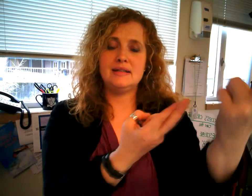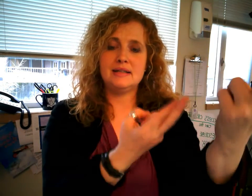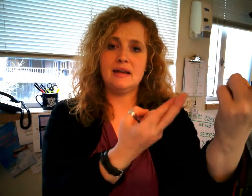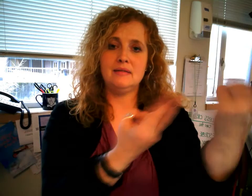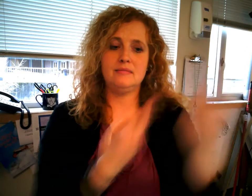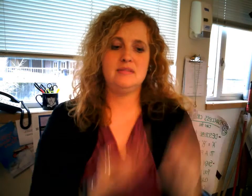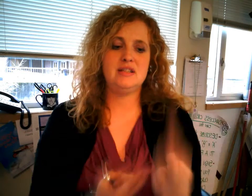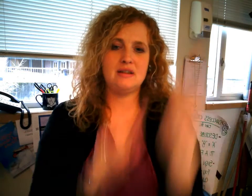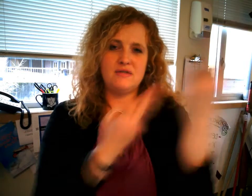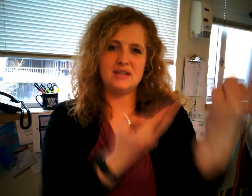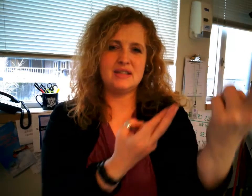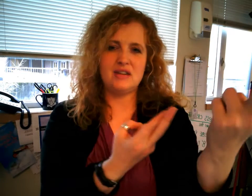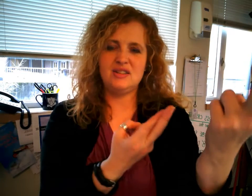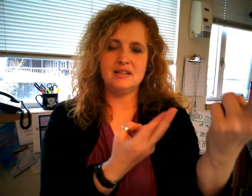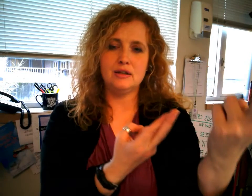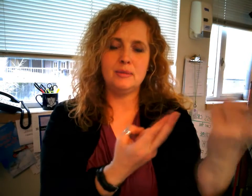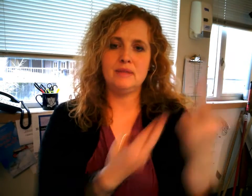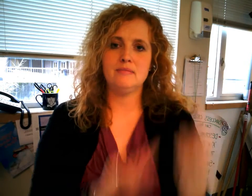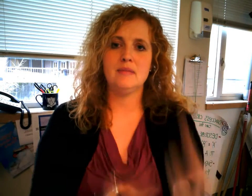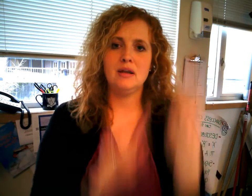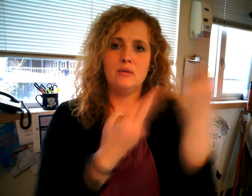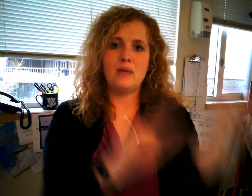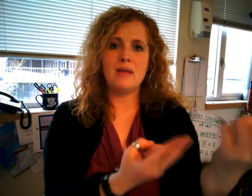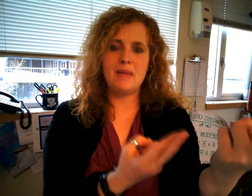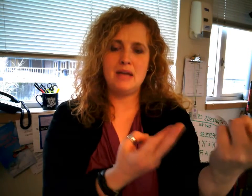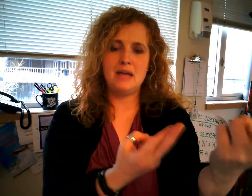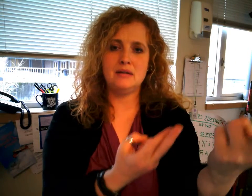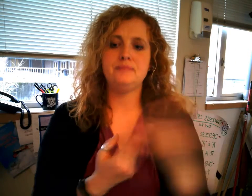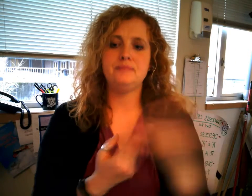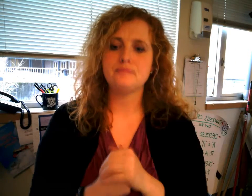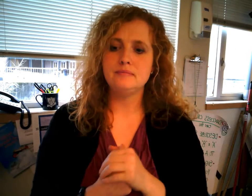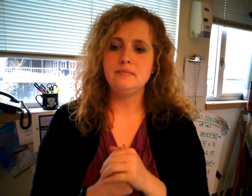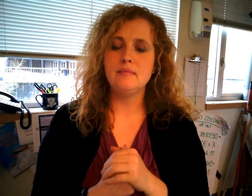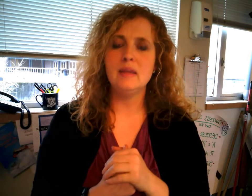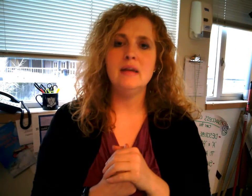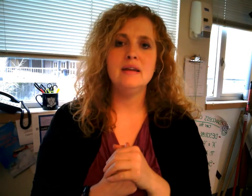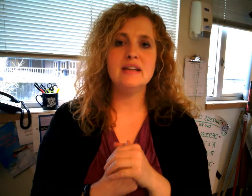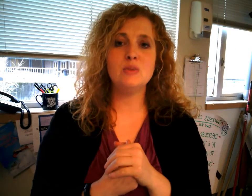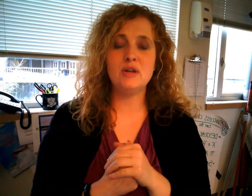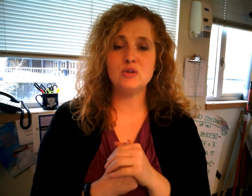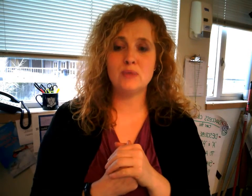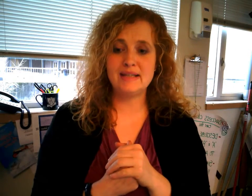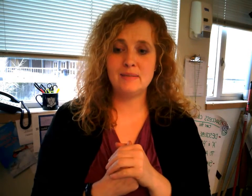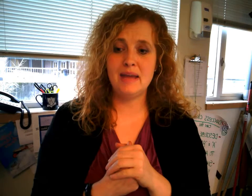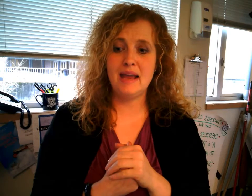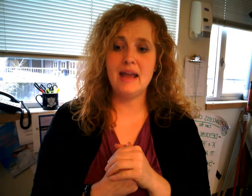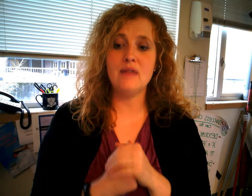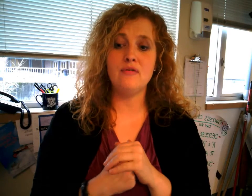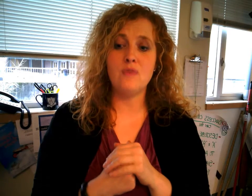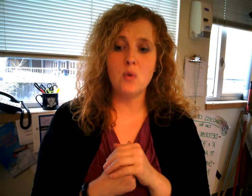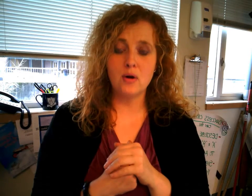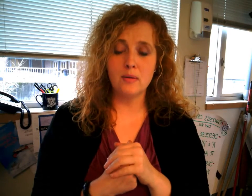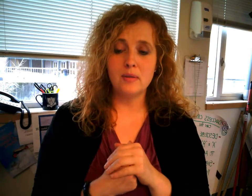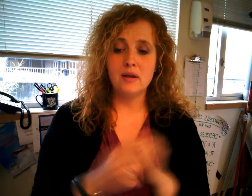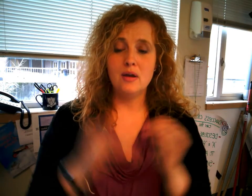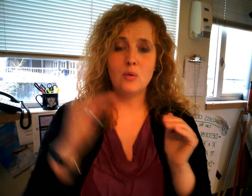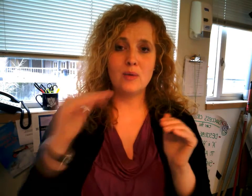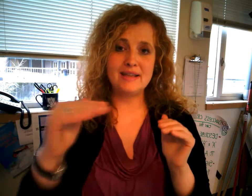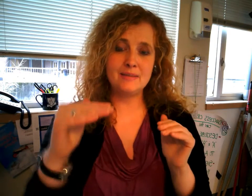side just off to the side just a little bit recommend next one is resume and form resume